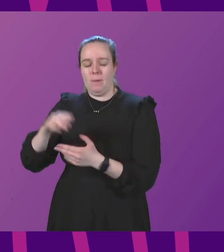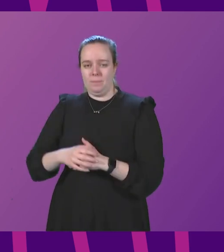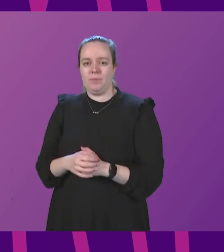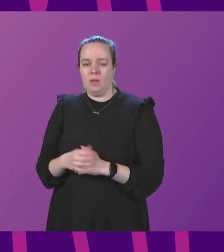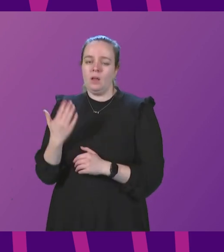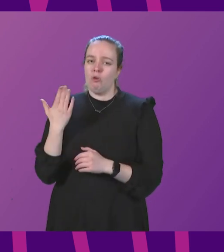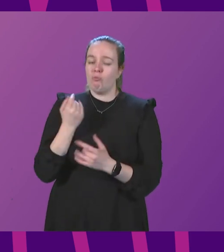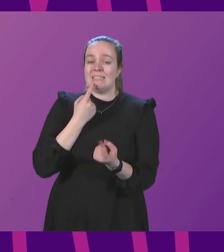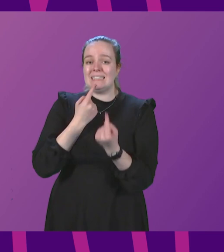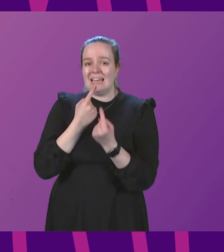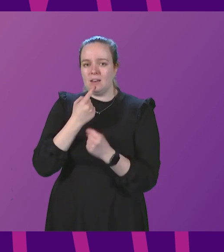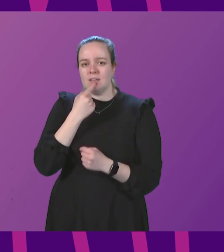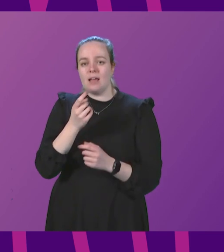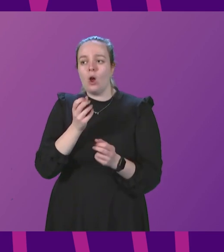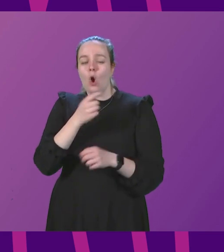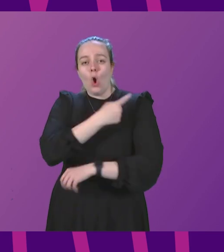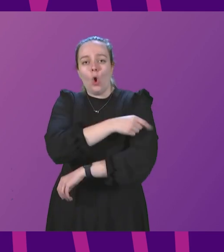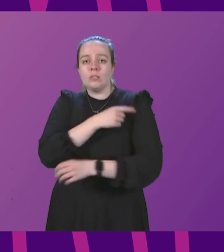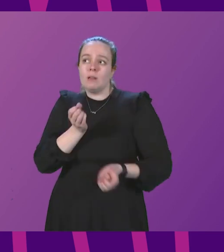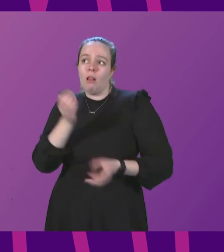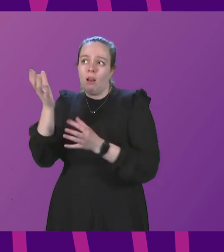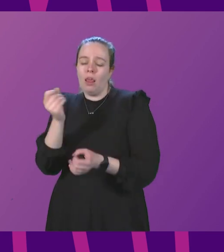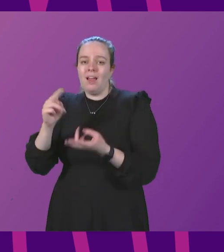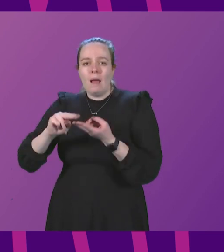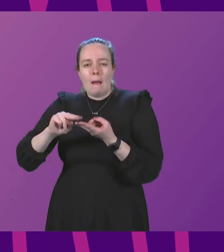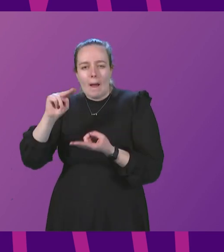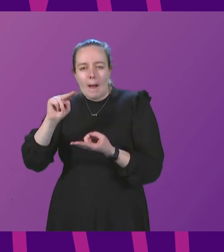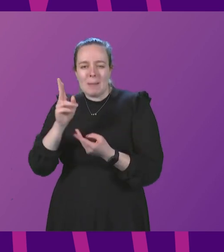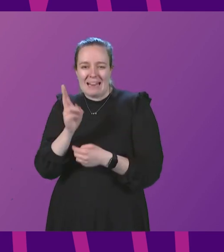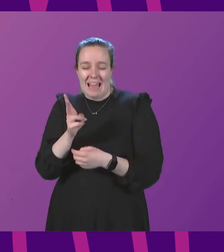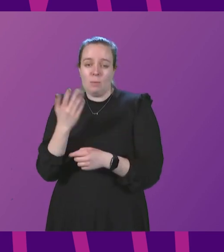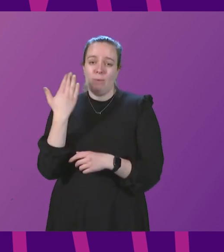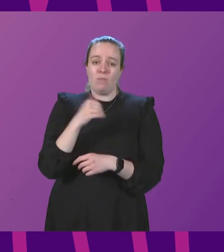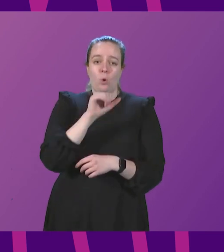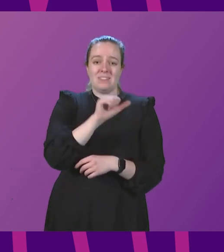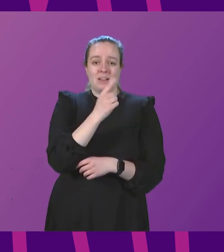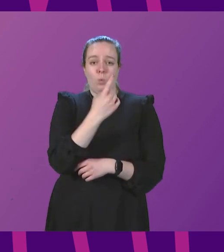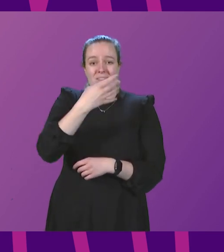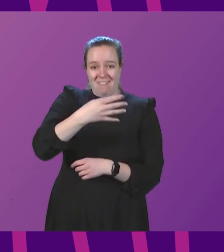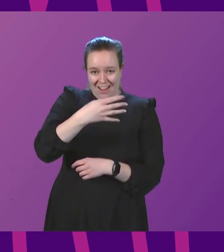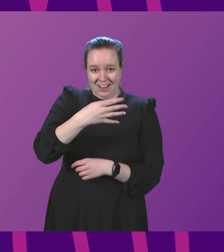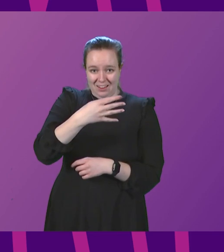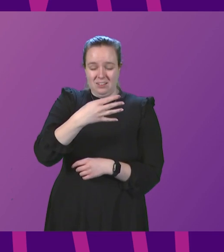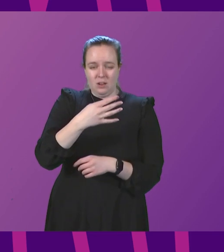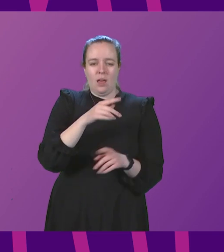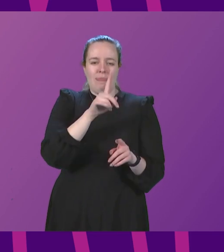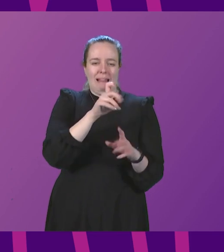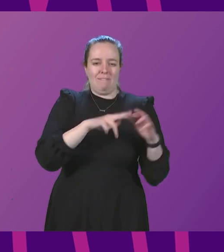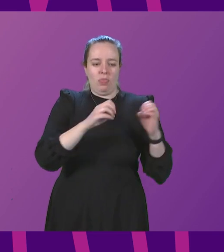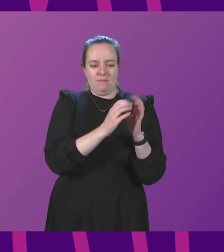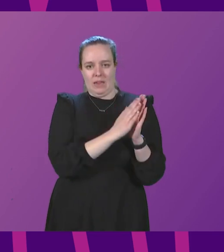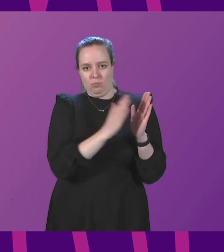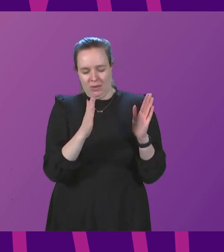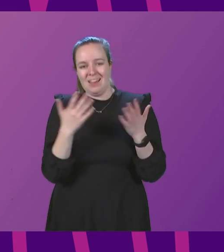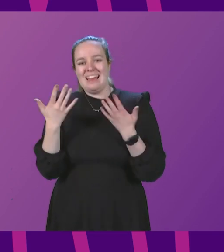latest available data shows that hospital admissions have slightly increased again from 619 in the week to 11th February